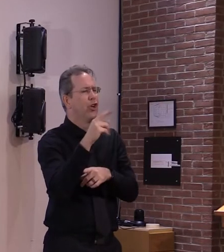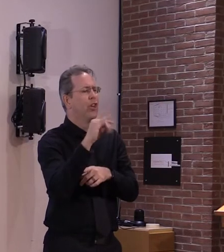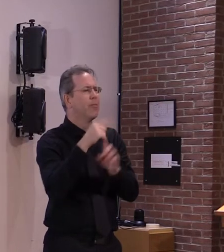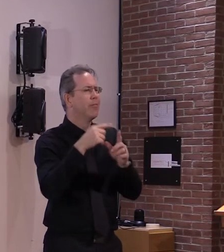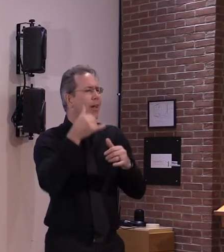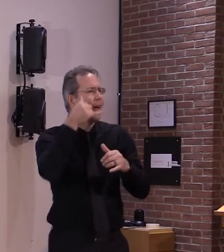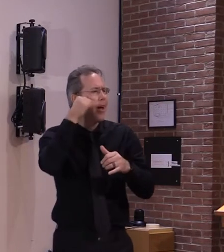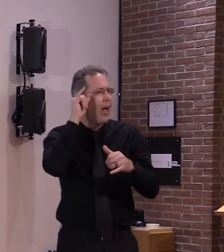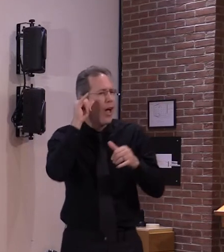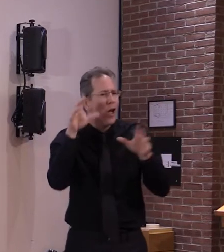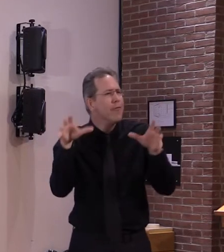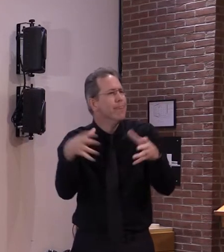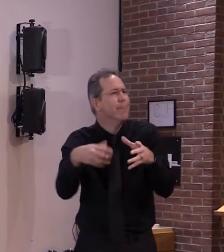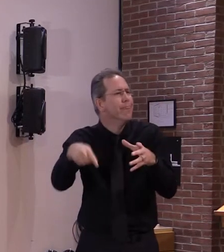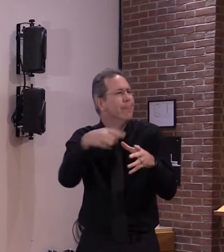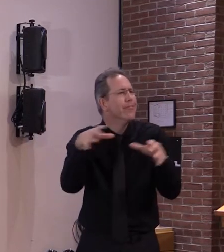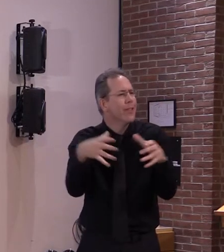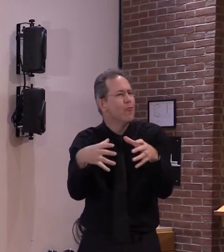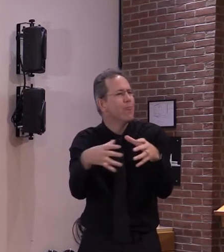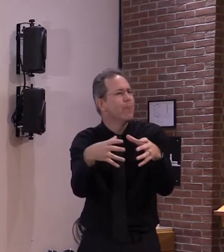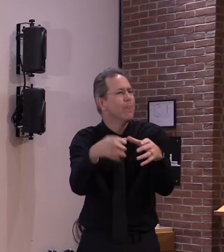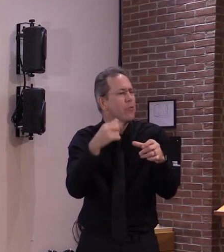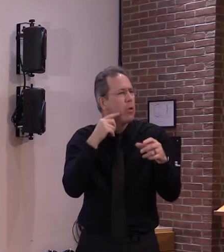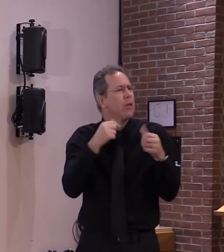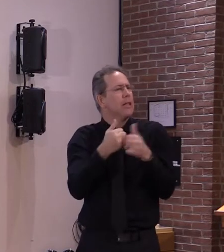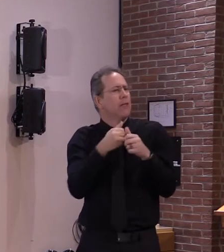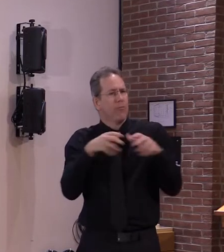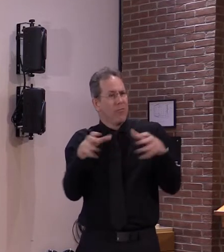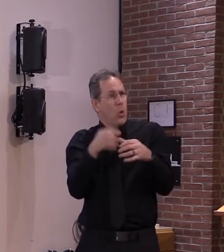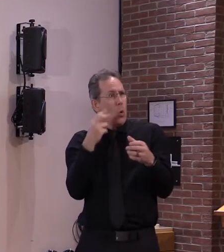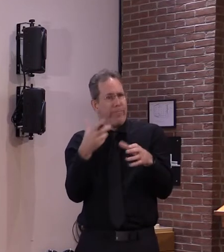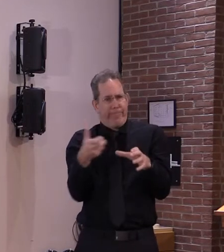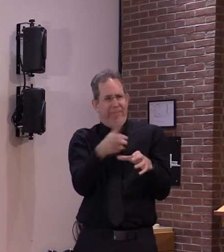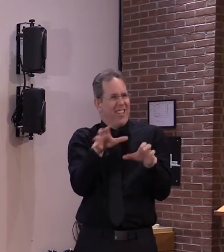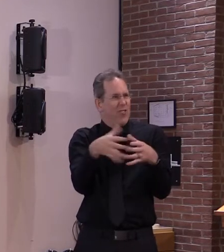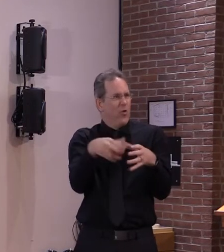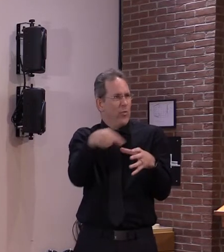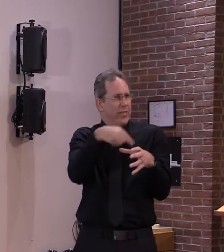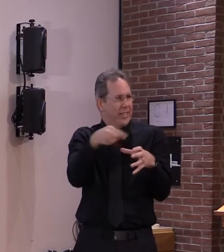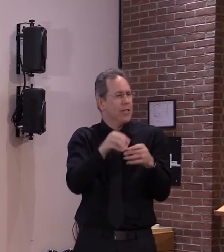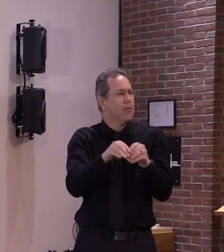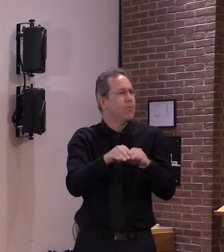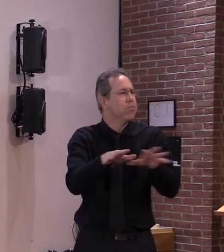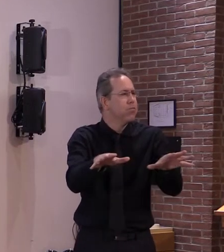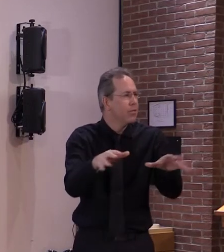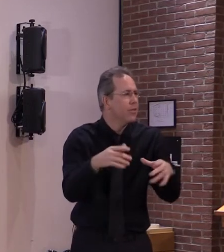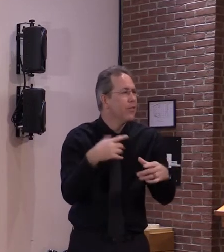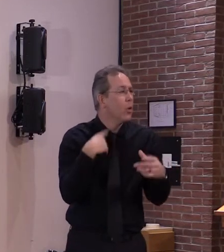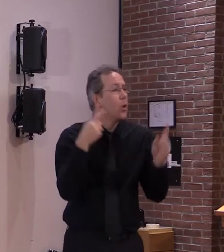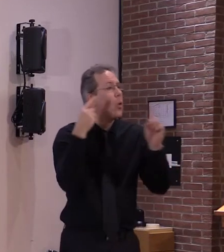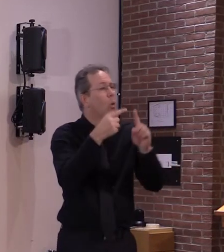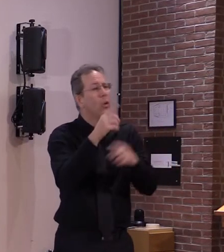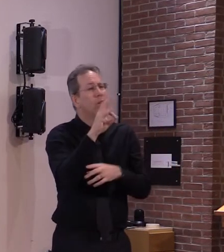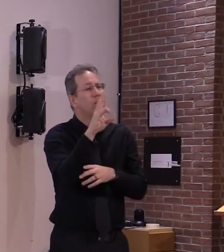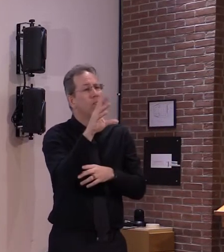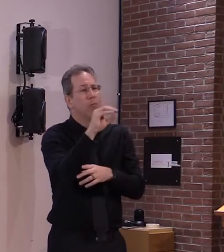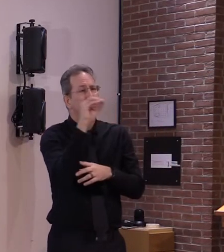percent so kind of where the number was in the survey today close to 75 of people